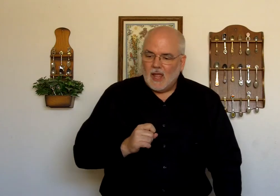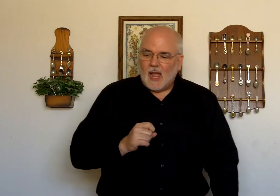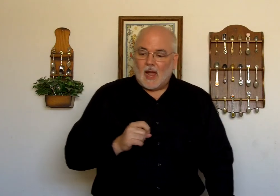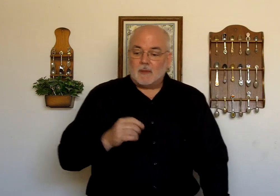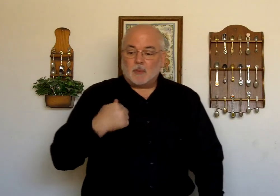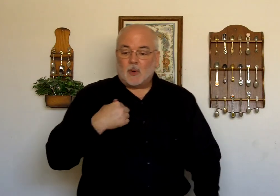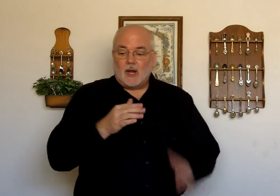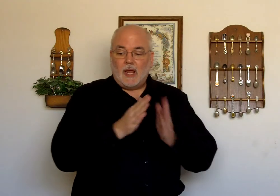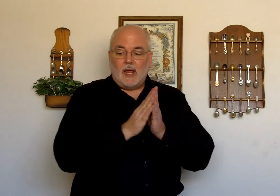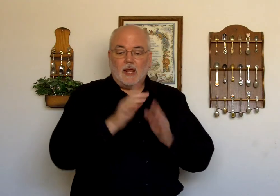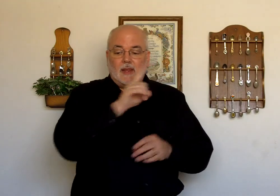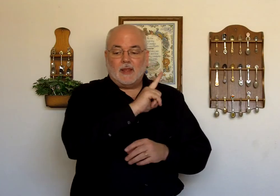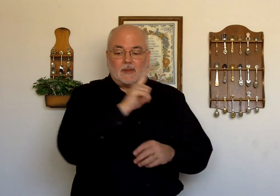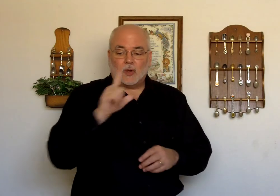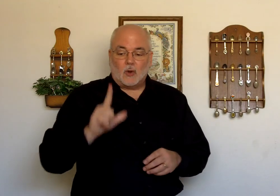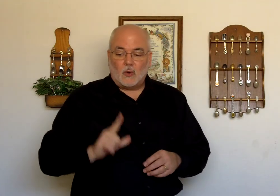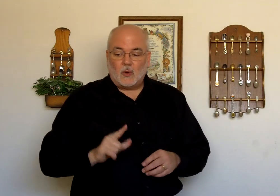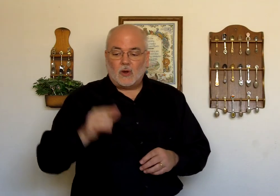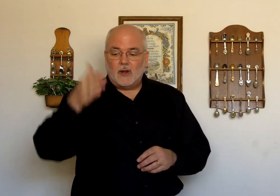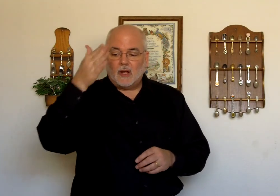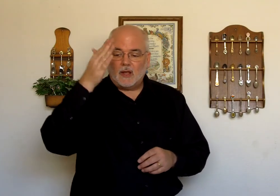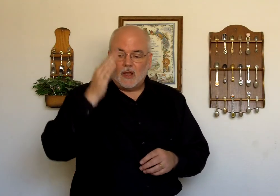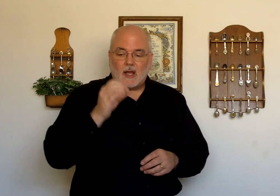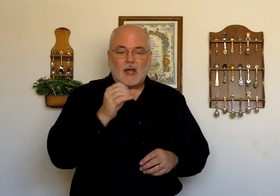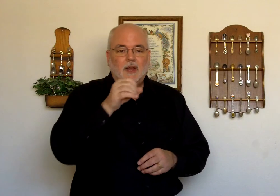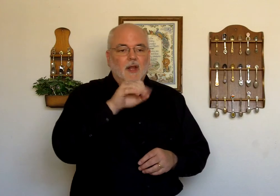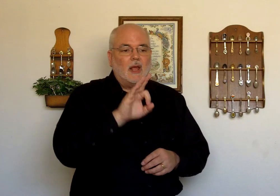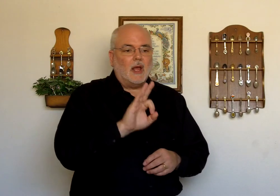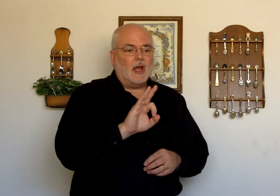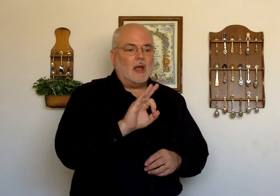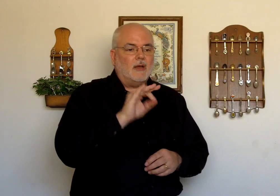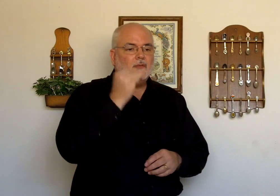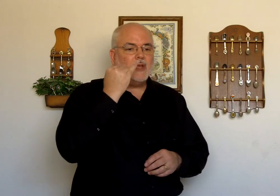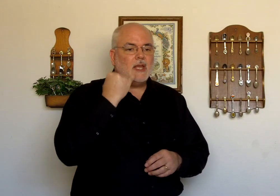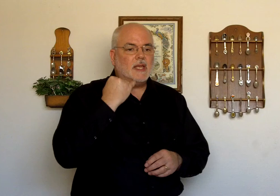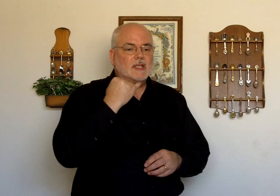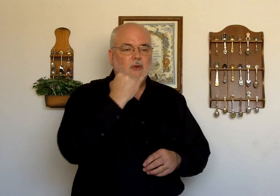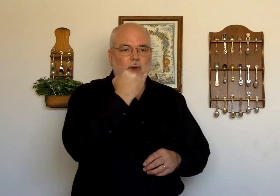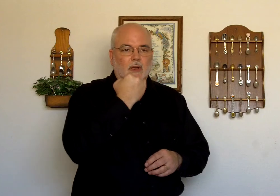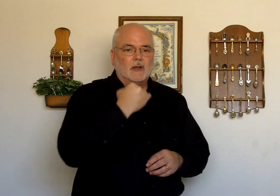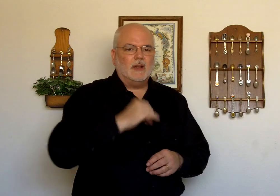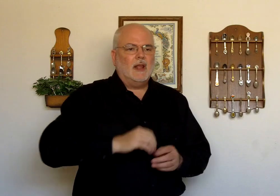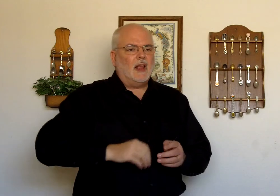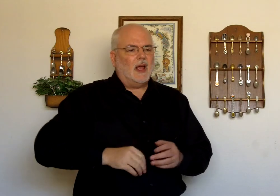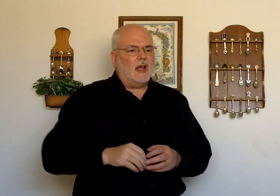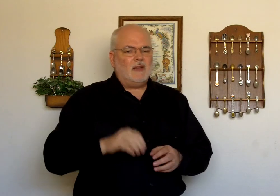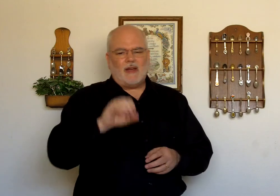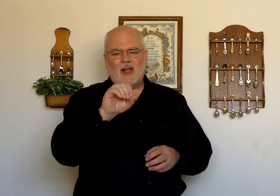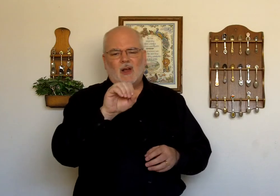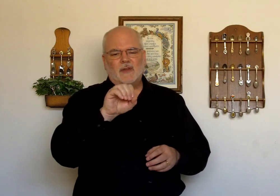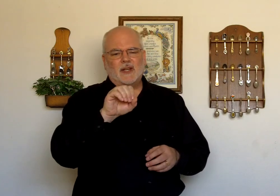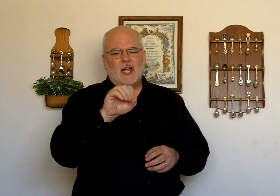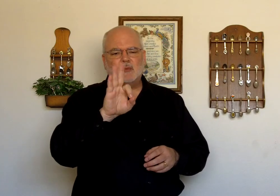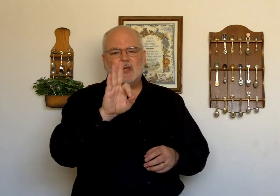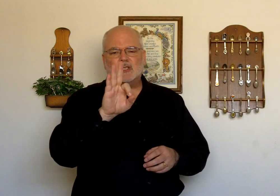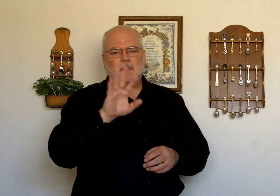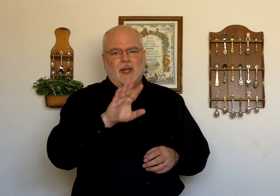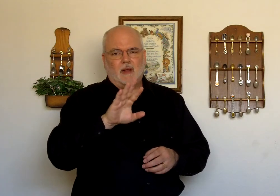I pray that the Lord God of Israel. Of. I often time just spell.